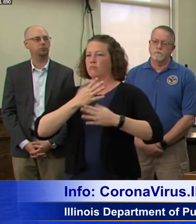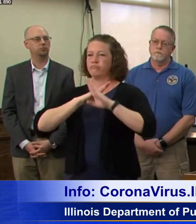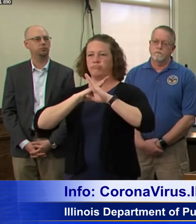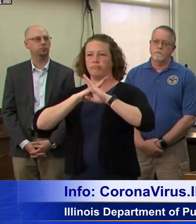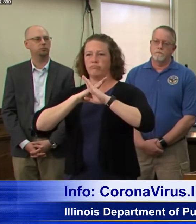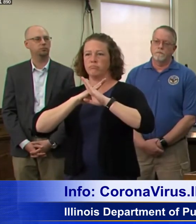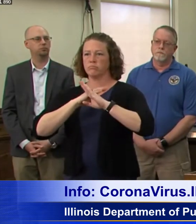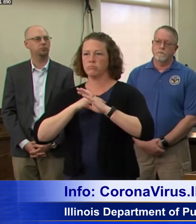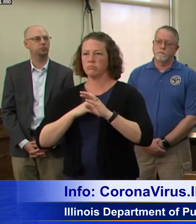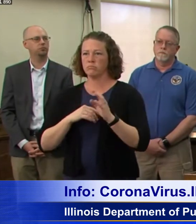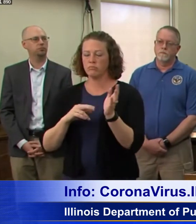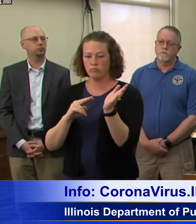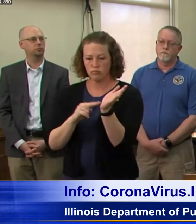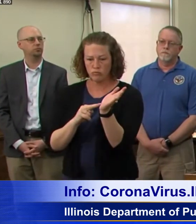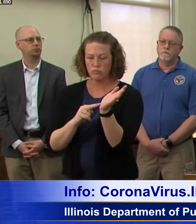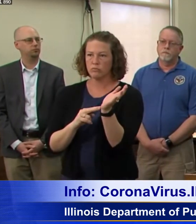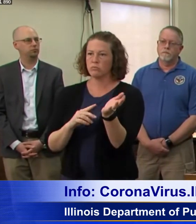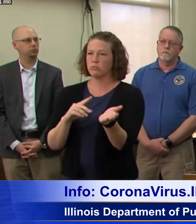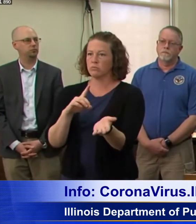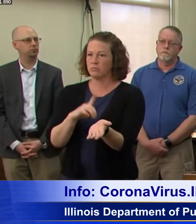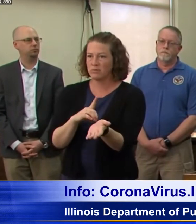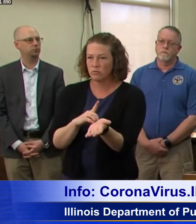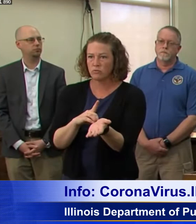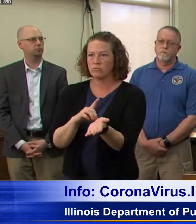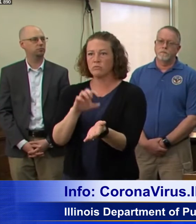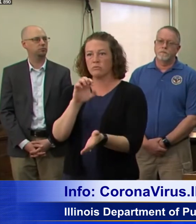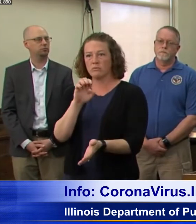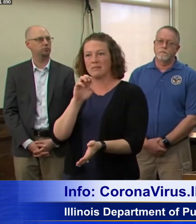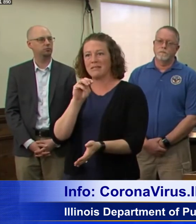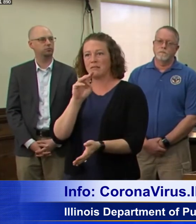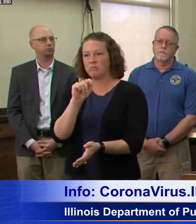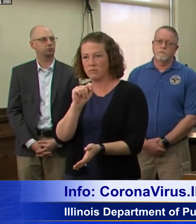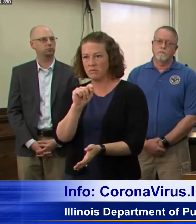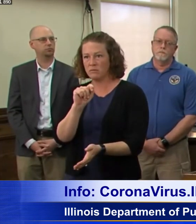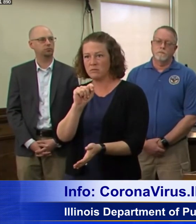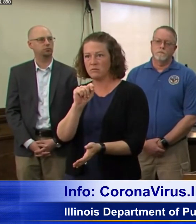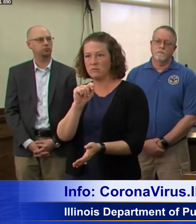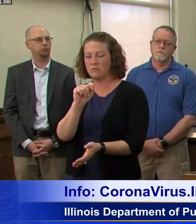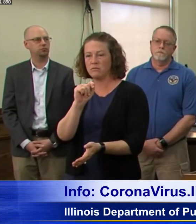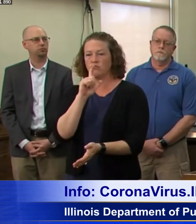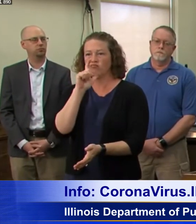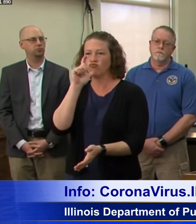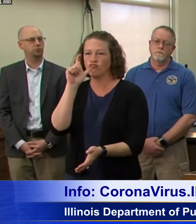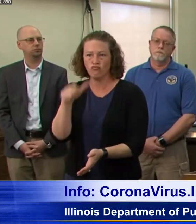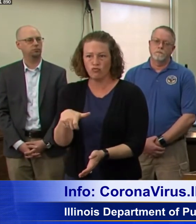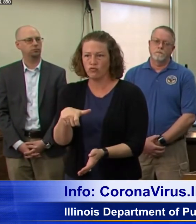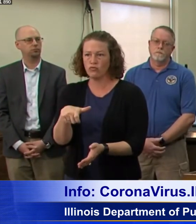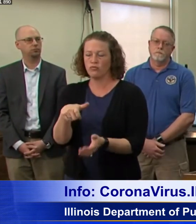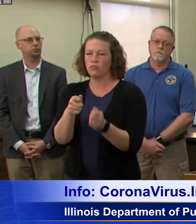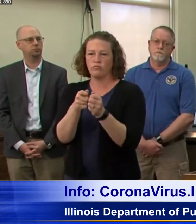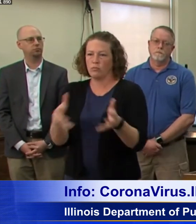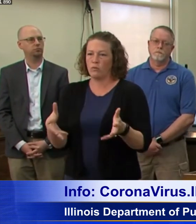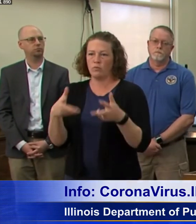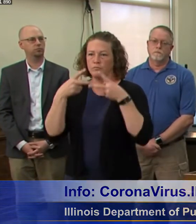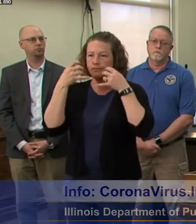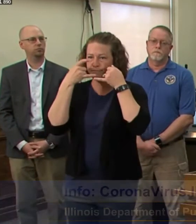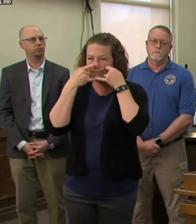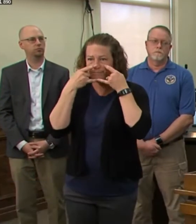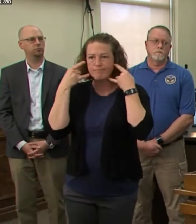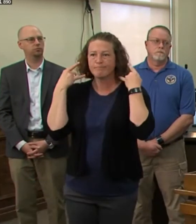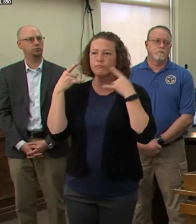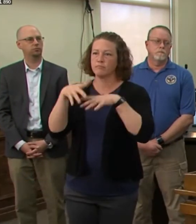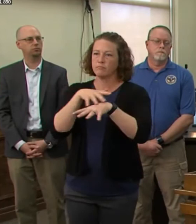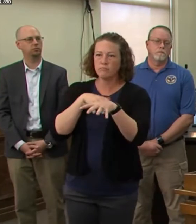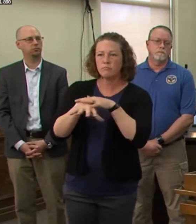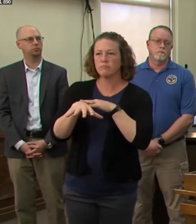paramedic, or first responder should ever go without the equipment they need to do their job. Our agencies